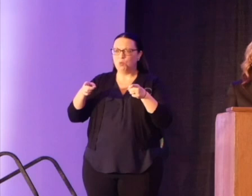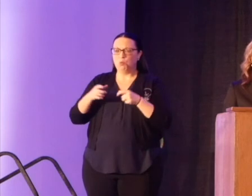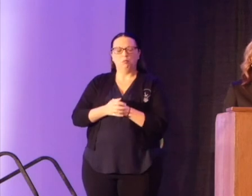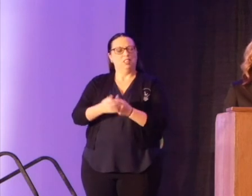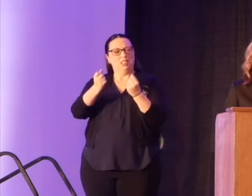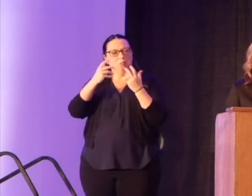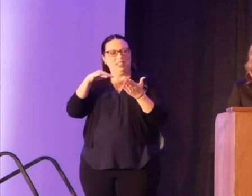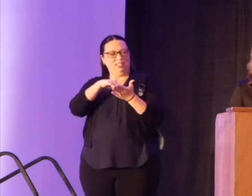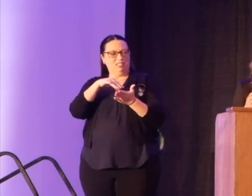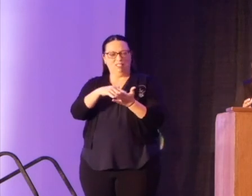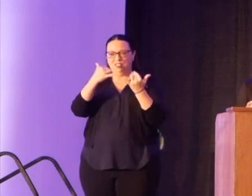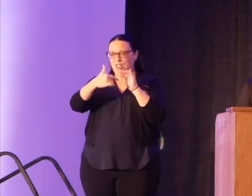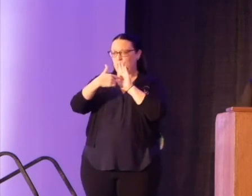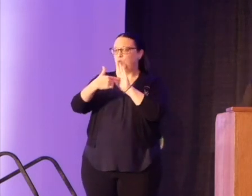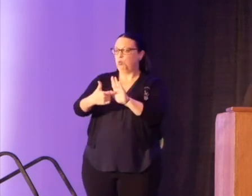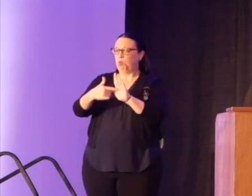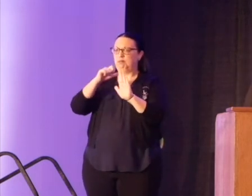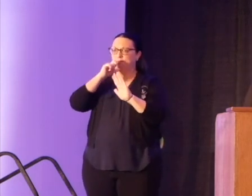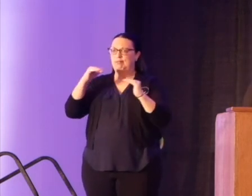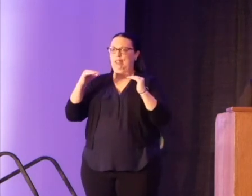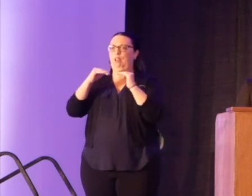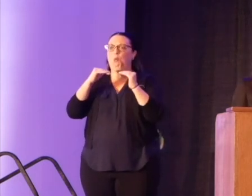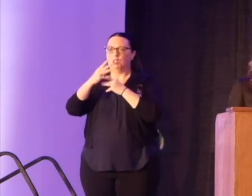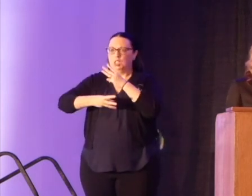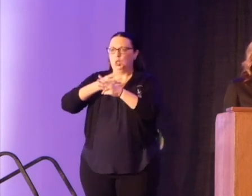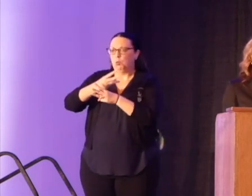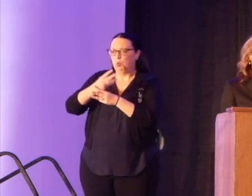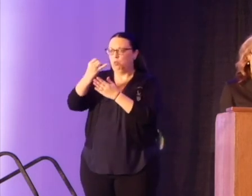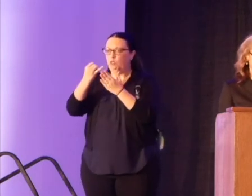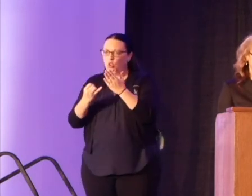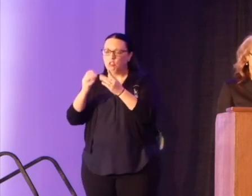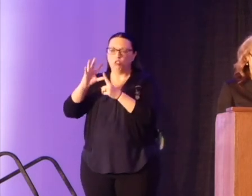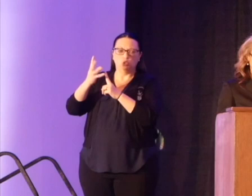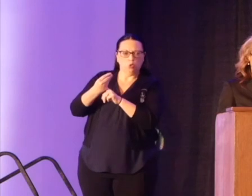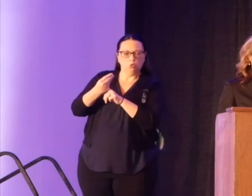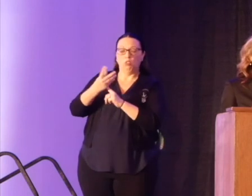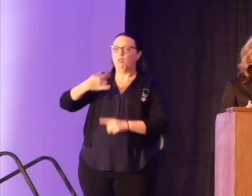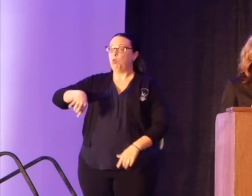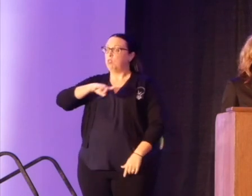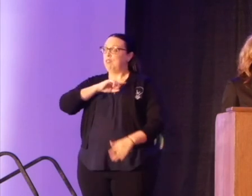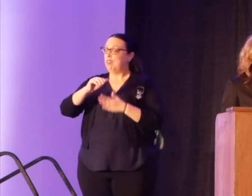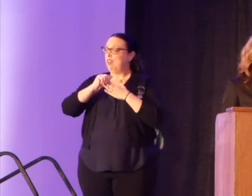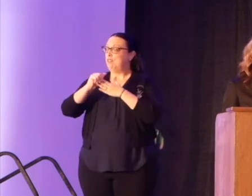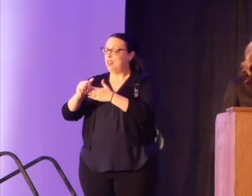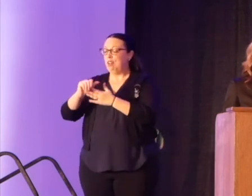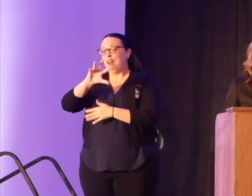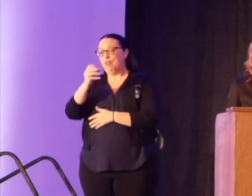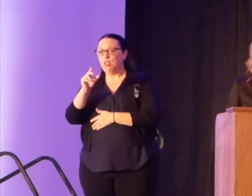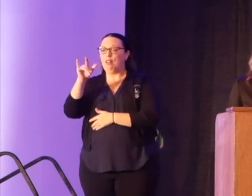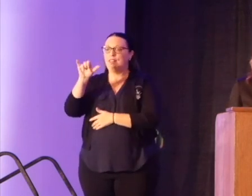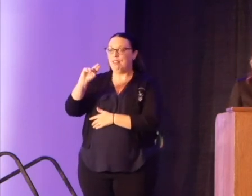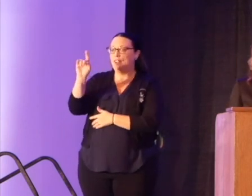inequities in the world of arts and culture and the theater. Those of us who have led African, Latinx,